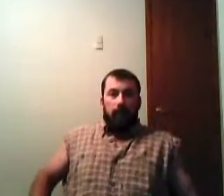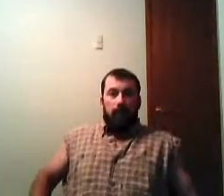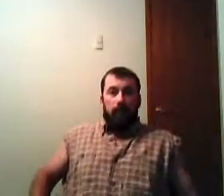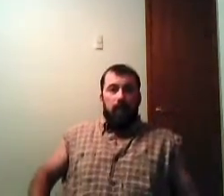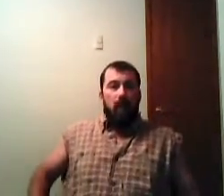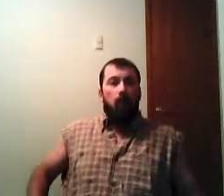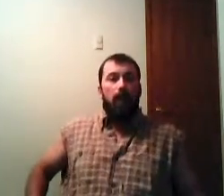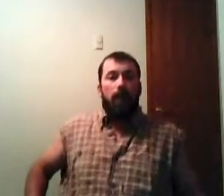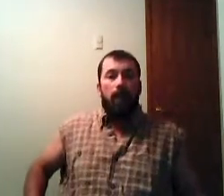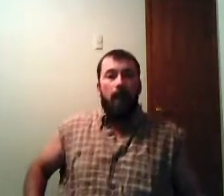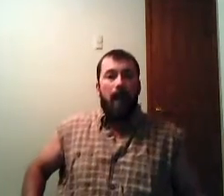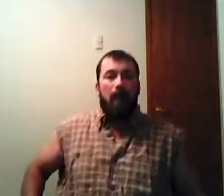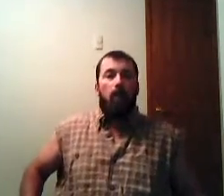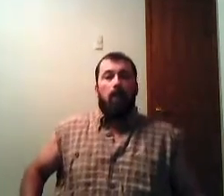he told it like it was